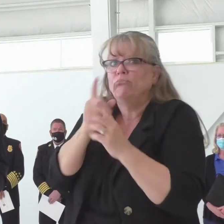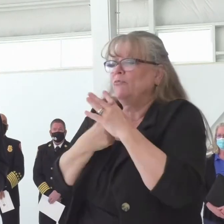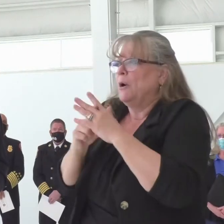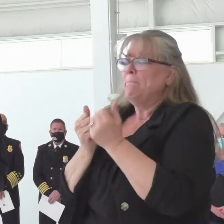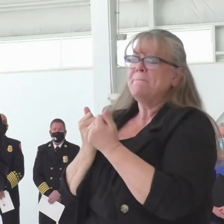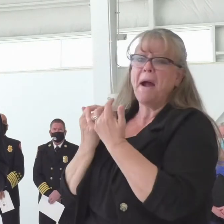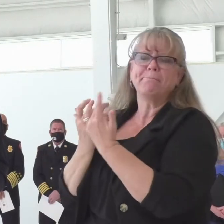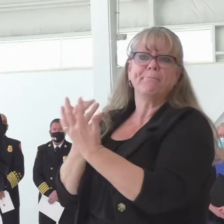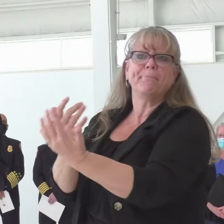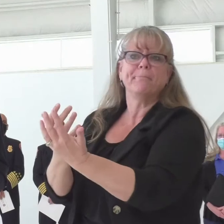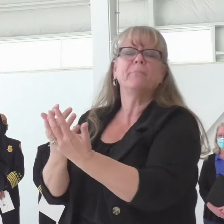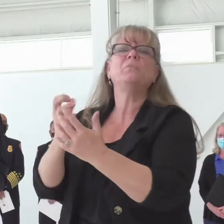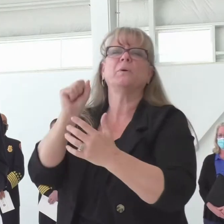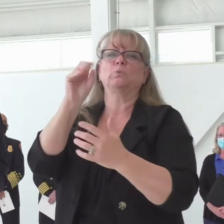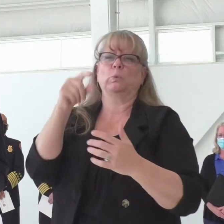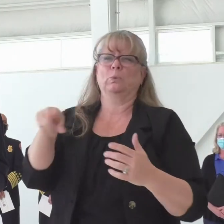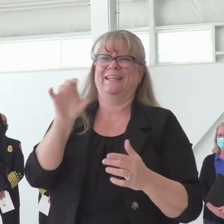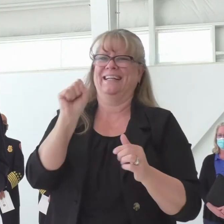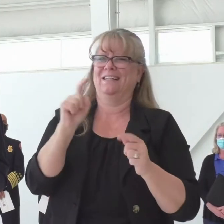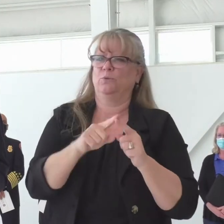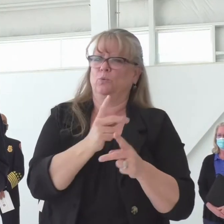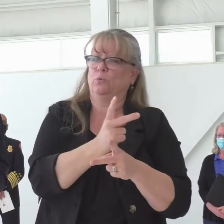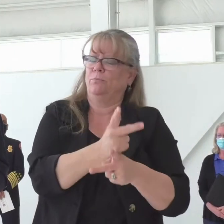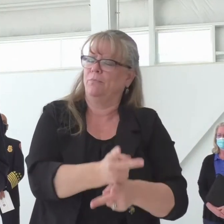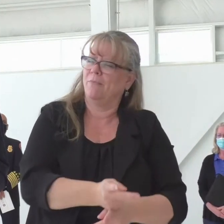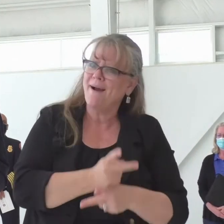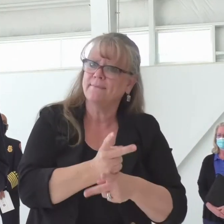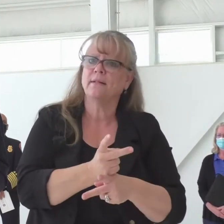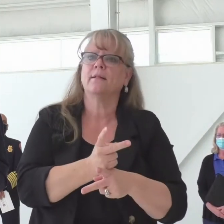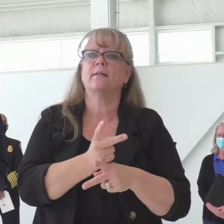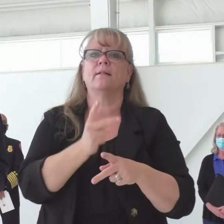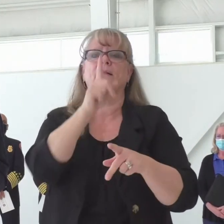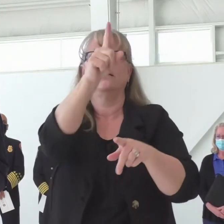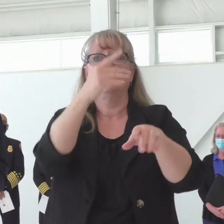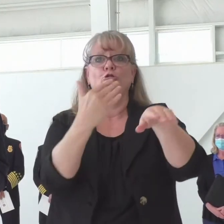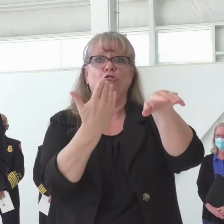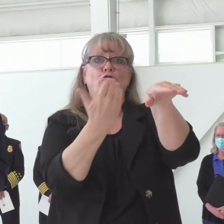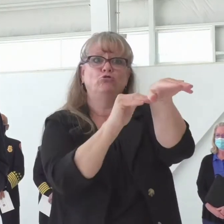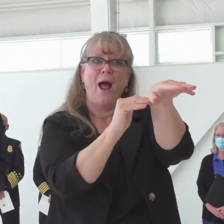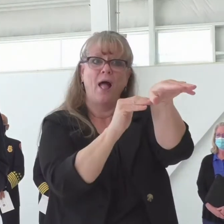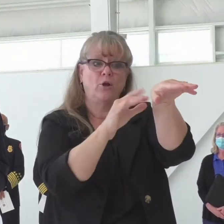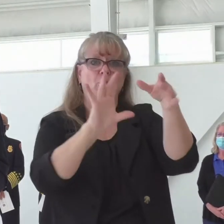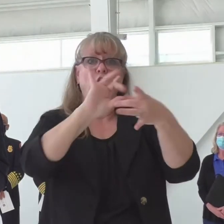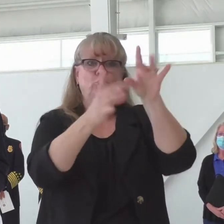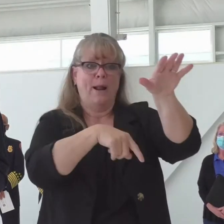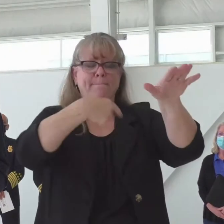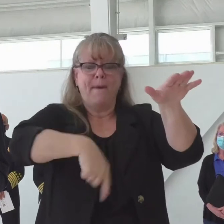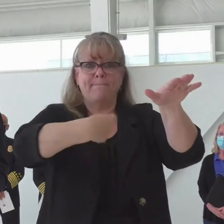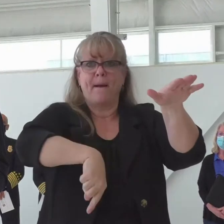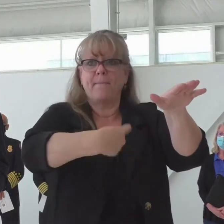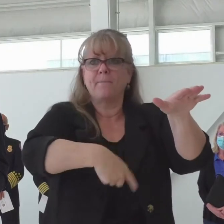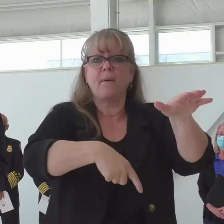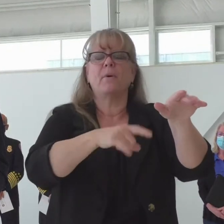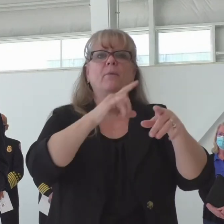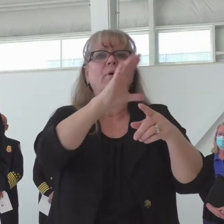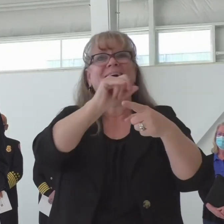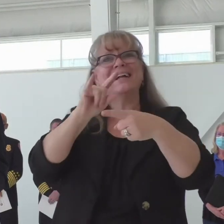careful. Trailer chains, cigarettes and cigars. Put out your campfires,